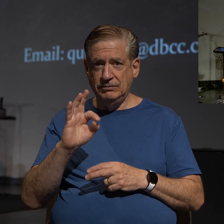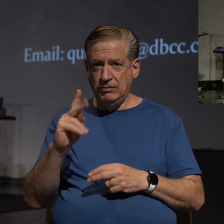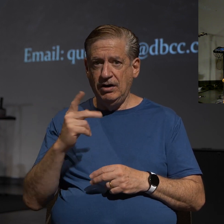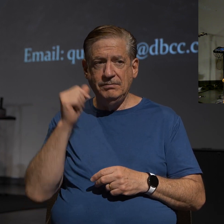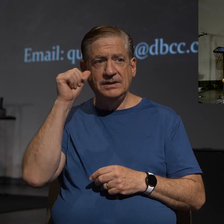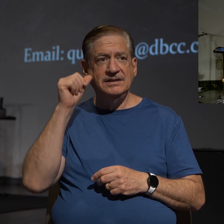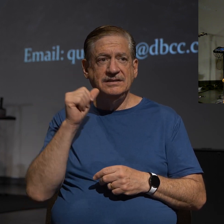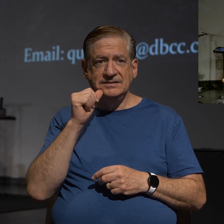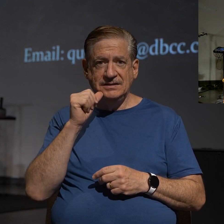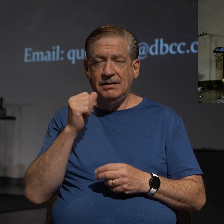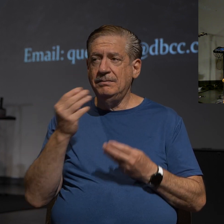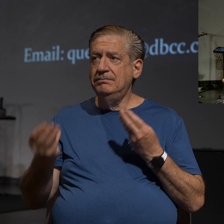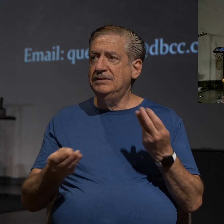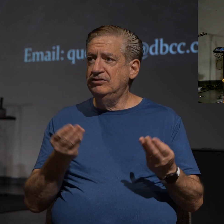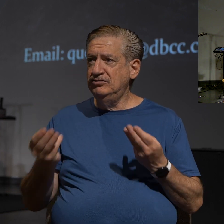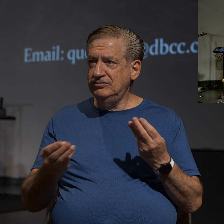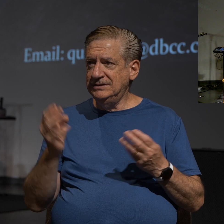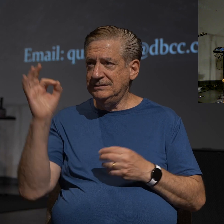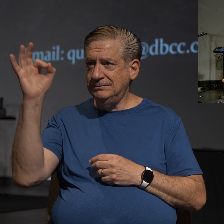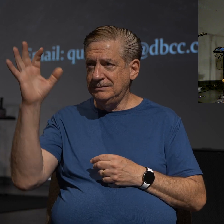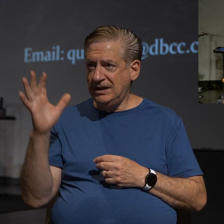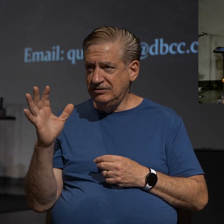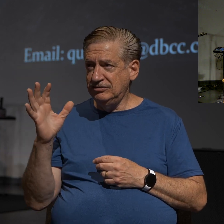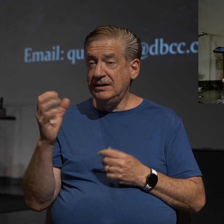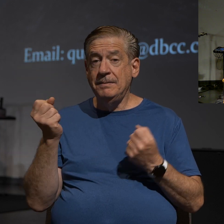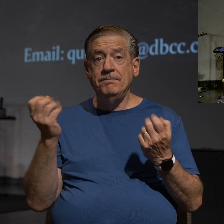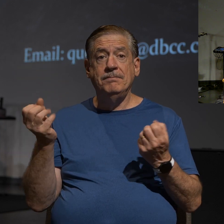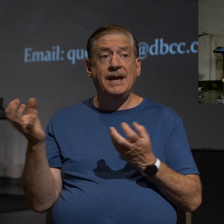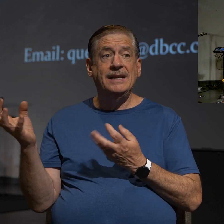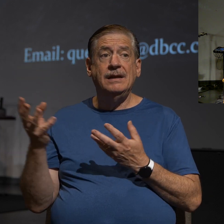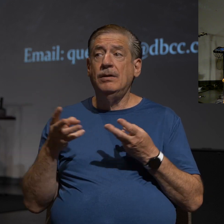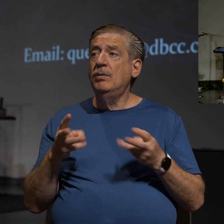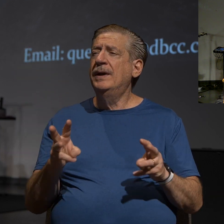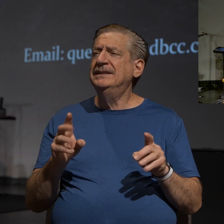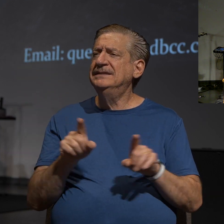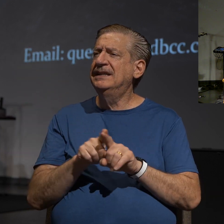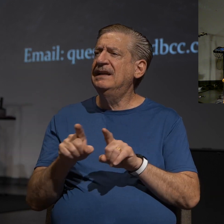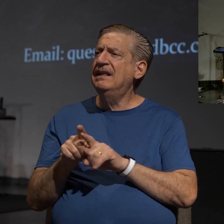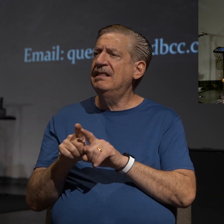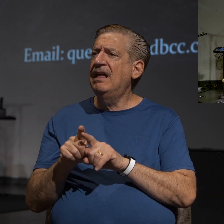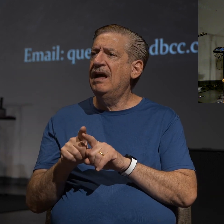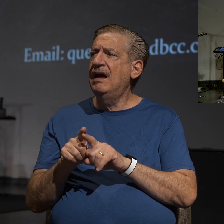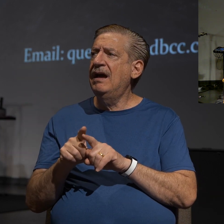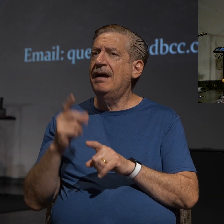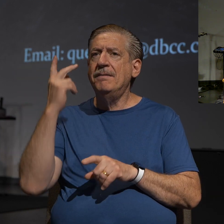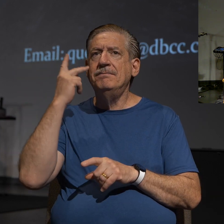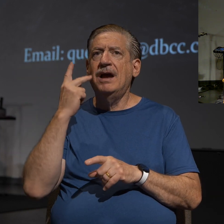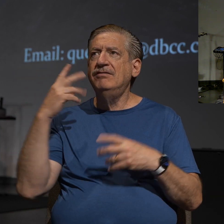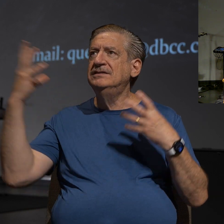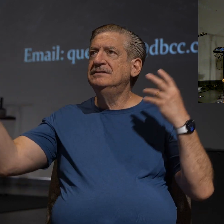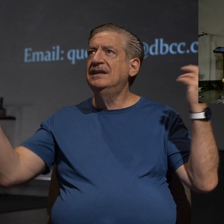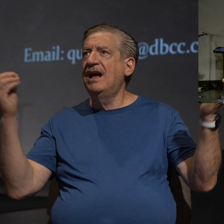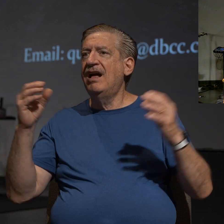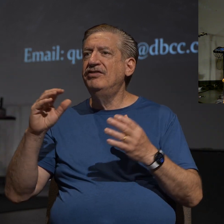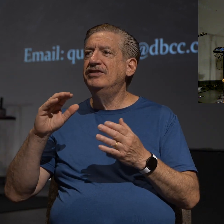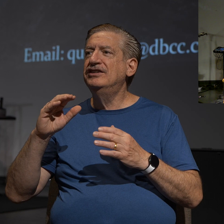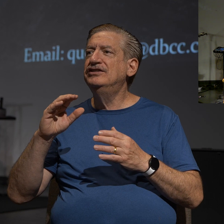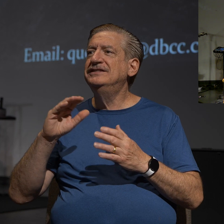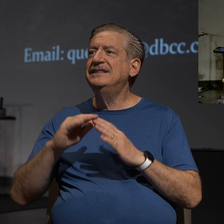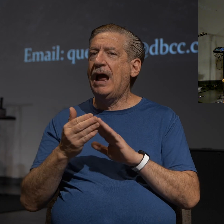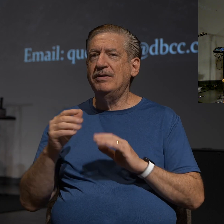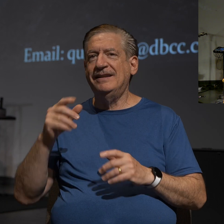the adult ministries pastor. So, in many ways, it's like the parents have gone out of town and the kids are in charge.